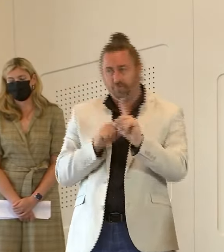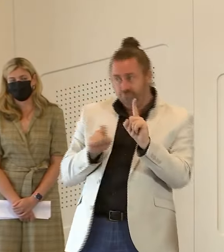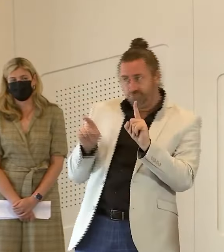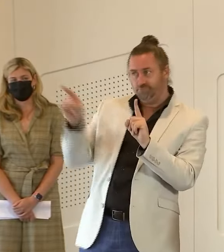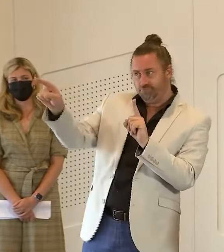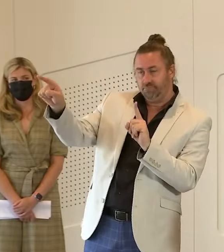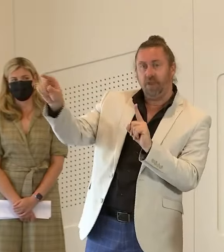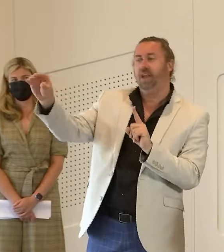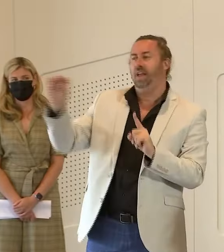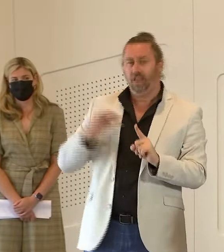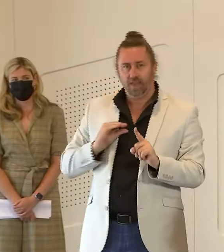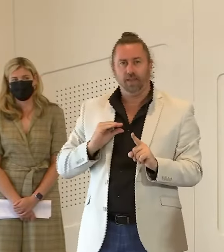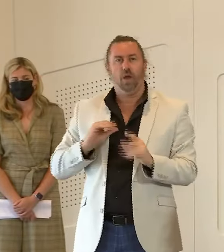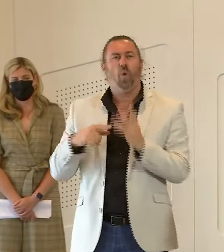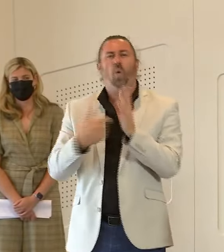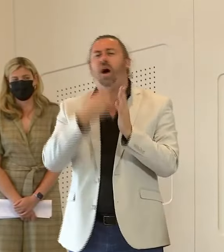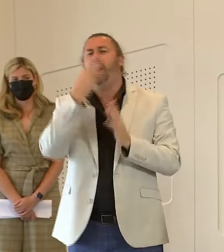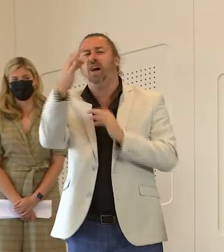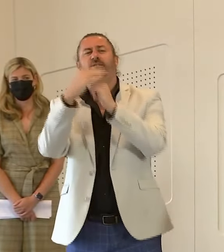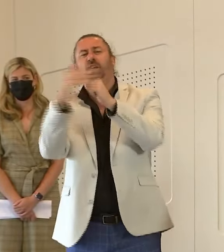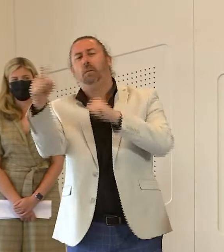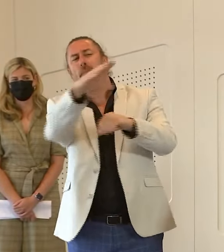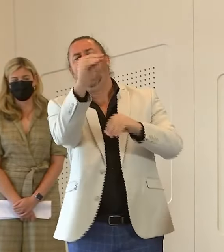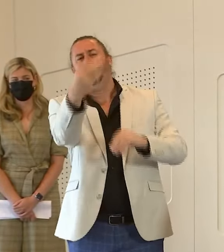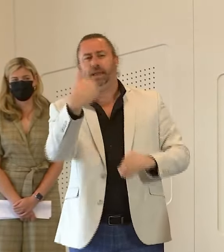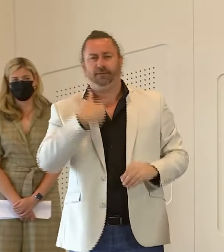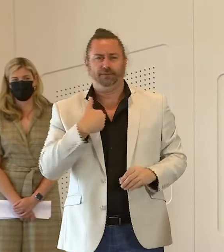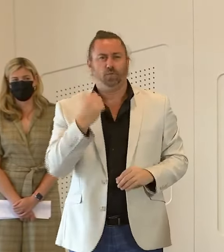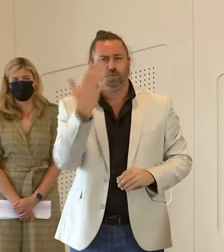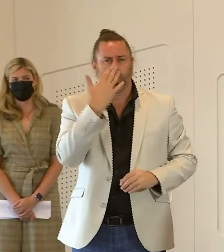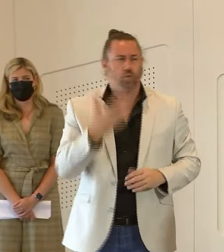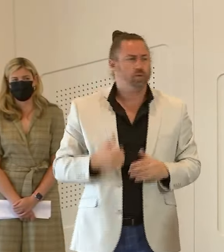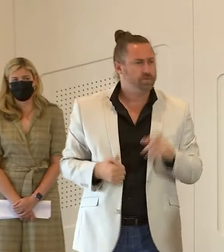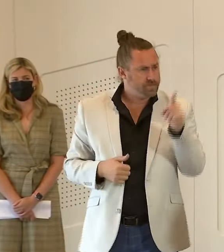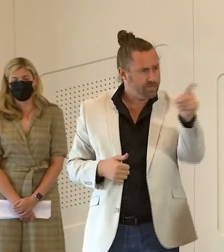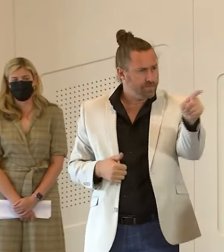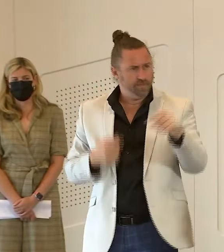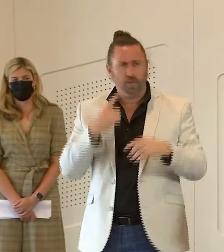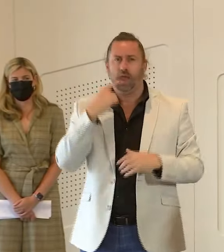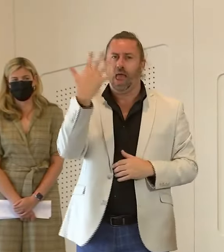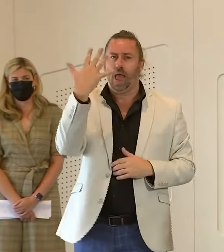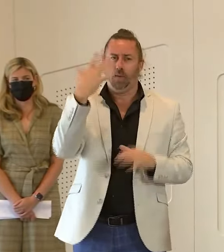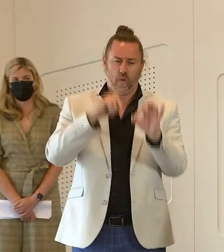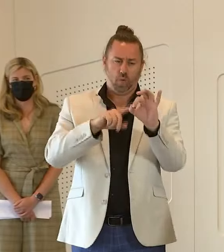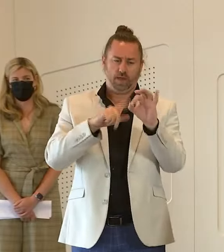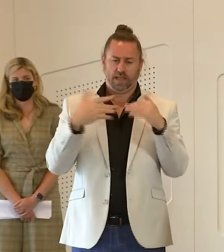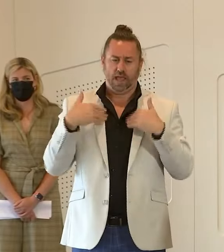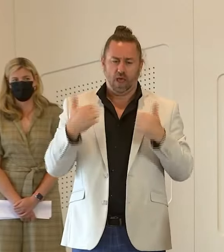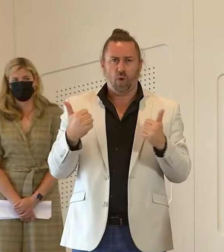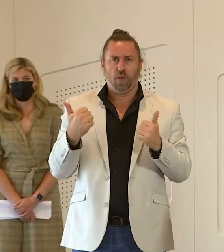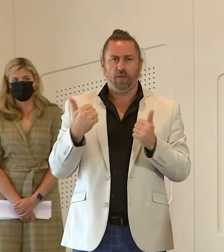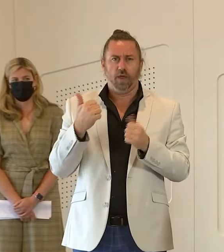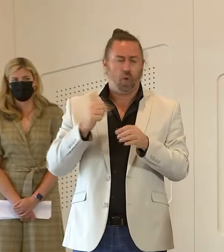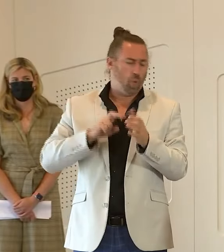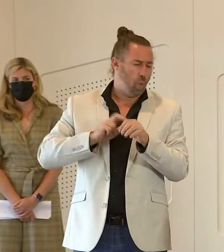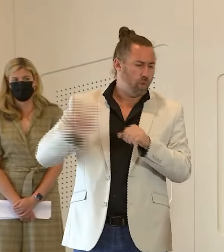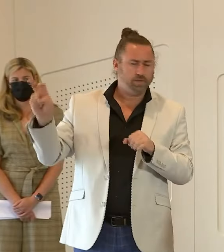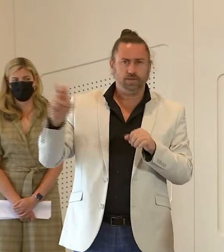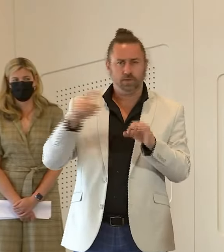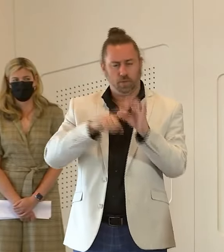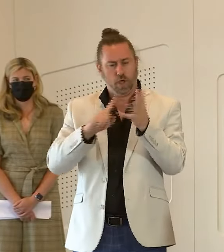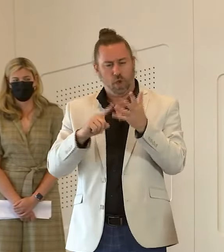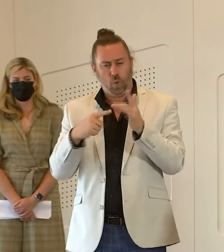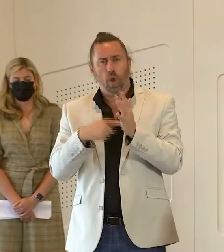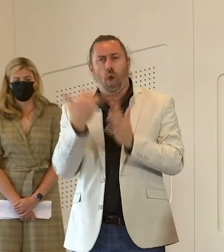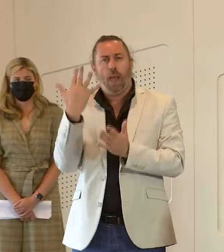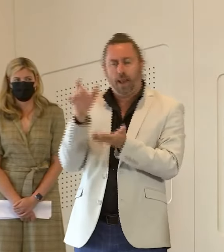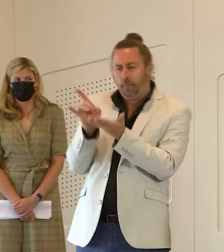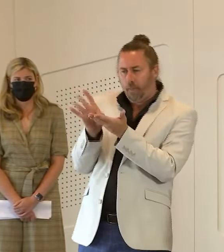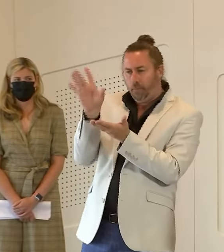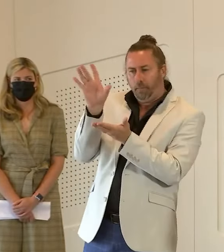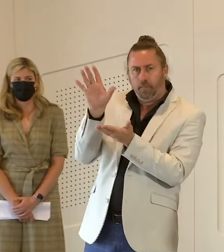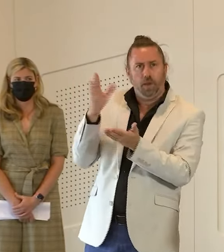i'm